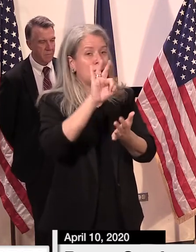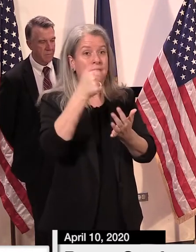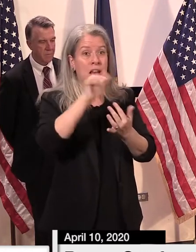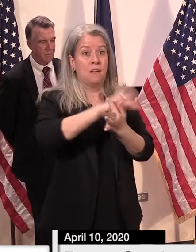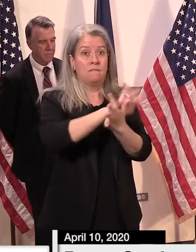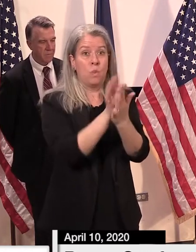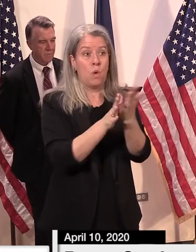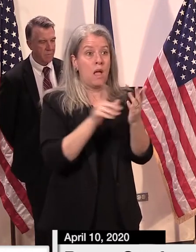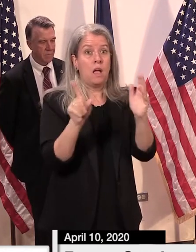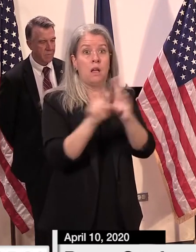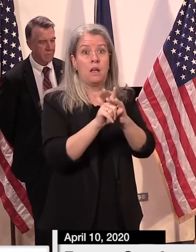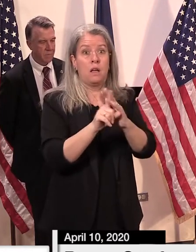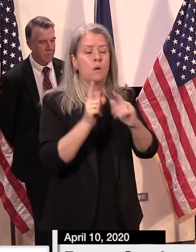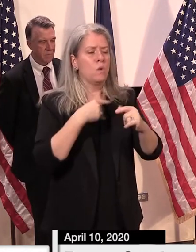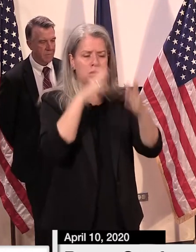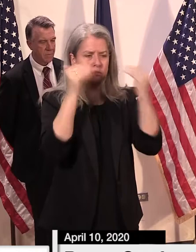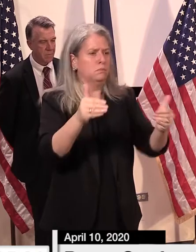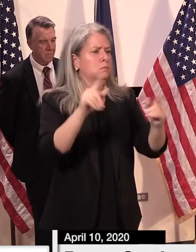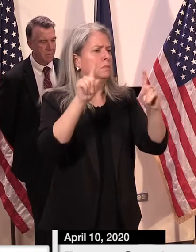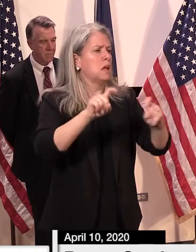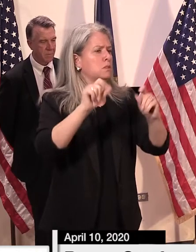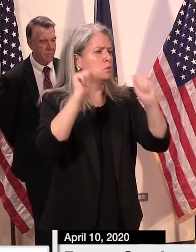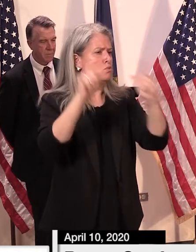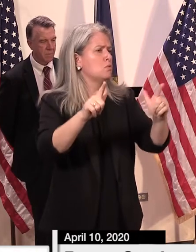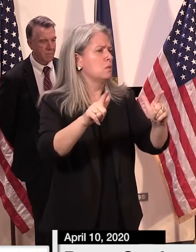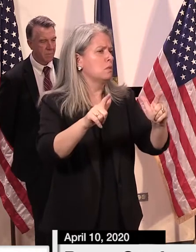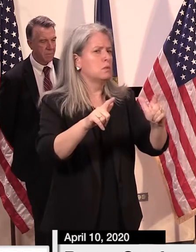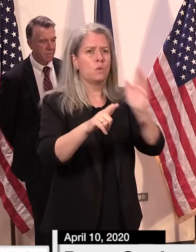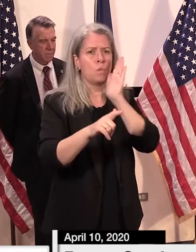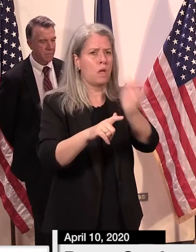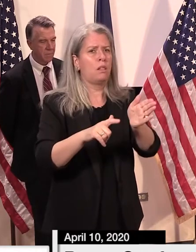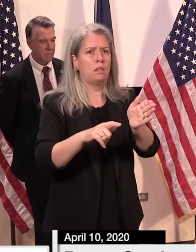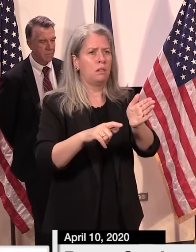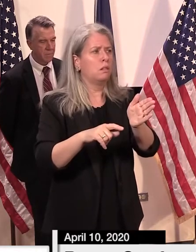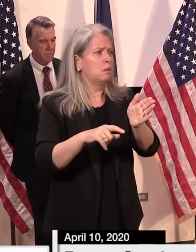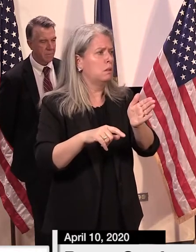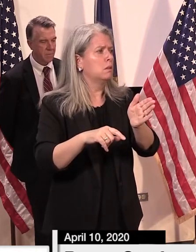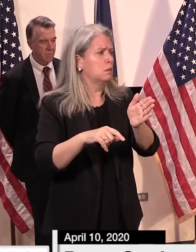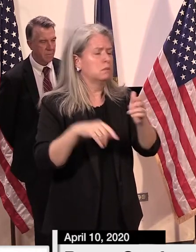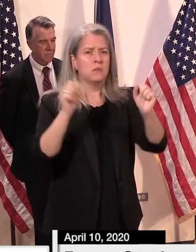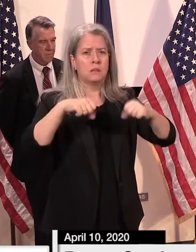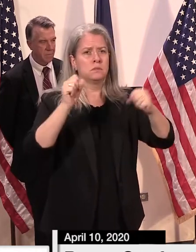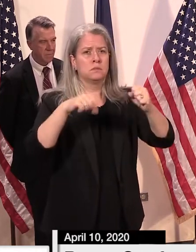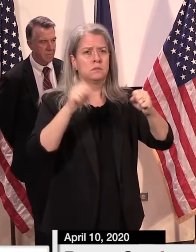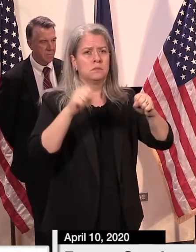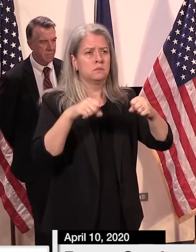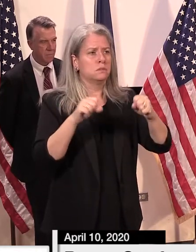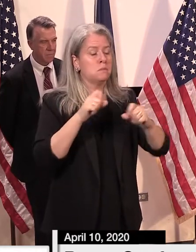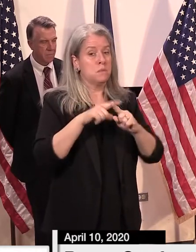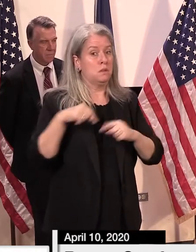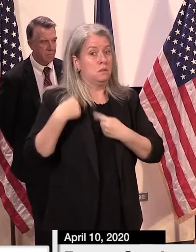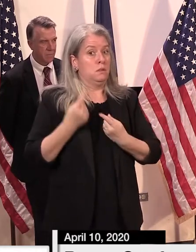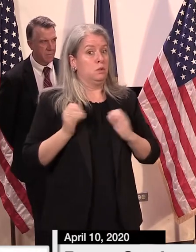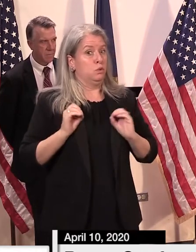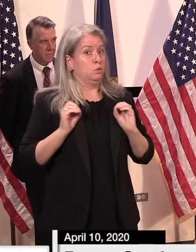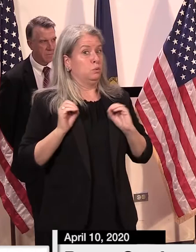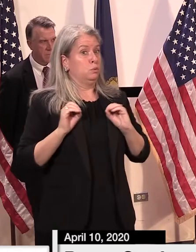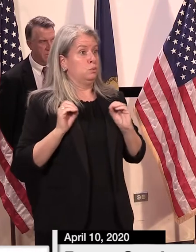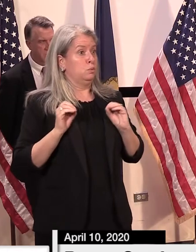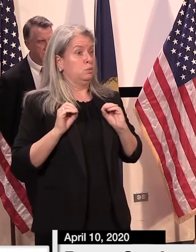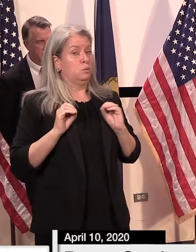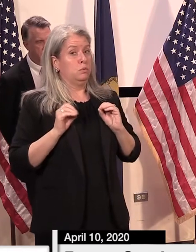will universally test those facilities. And again, we are blessed